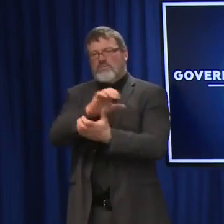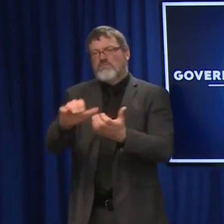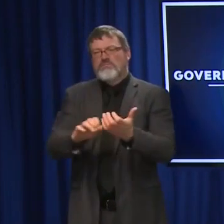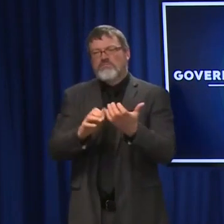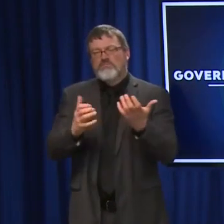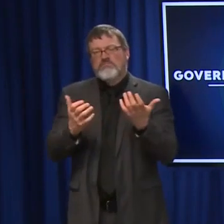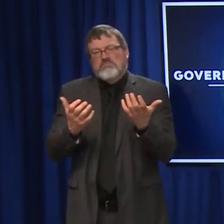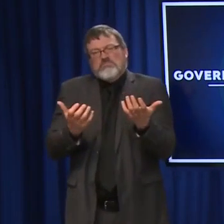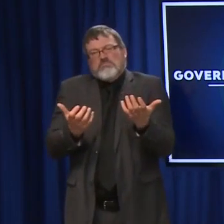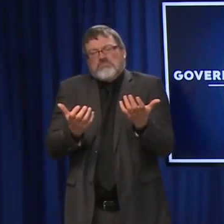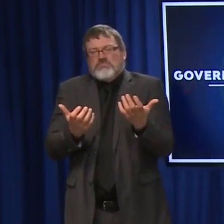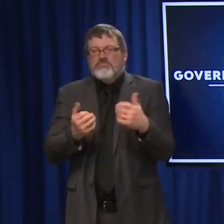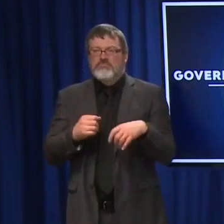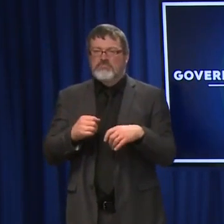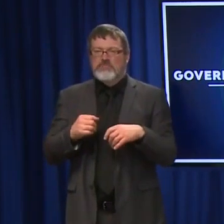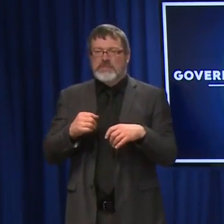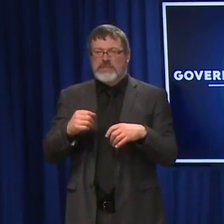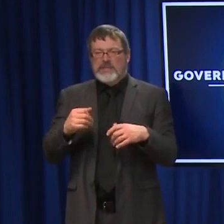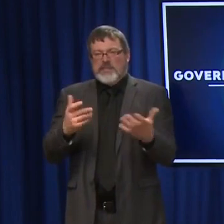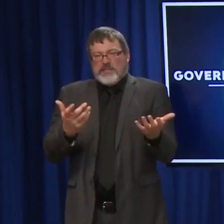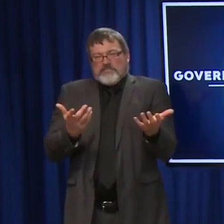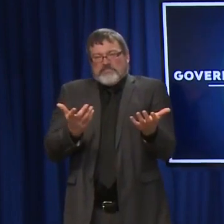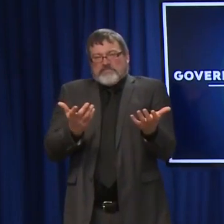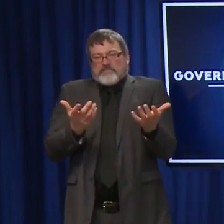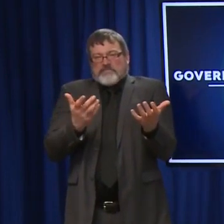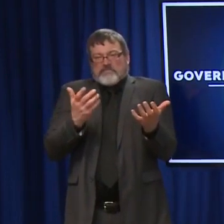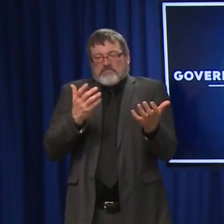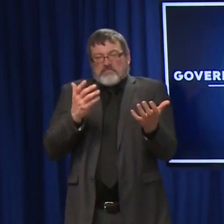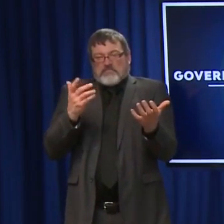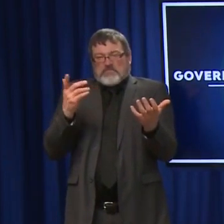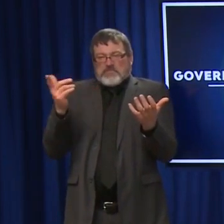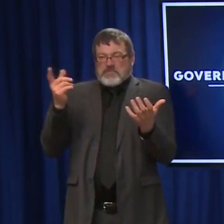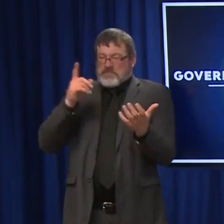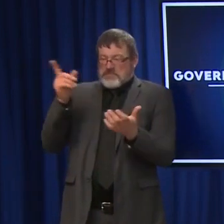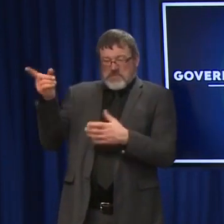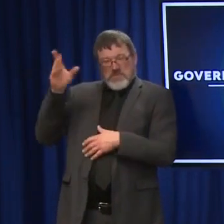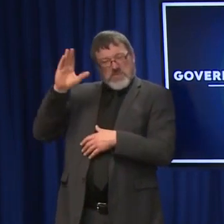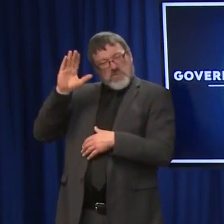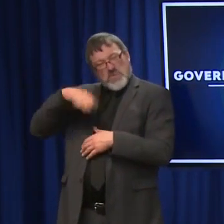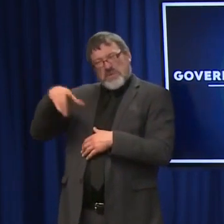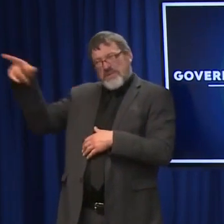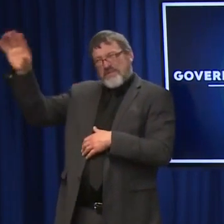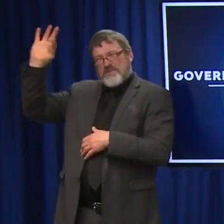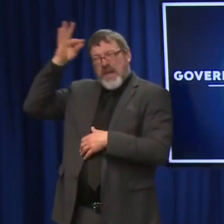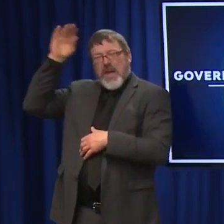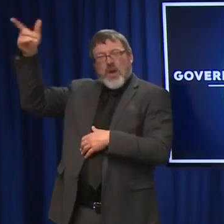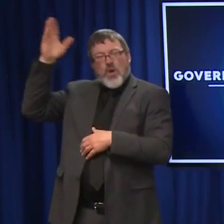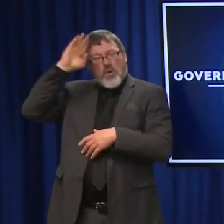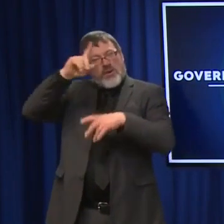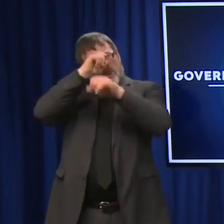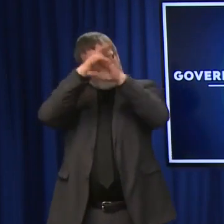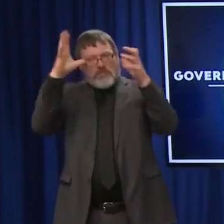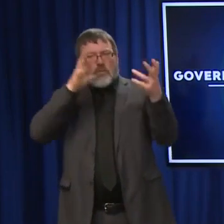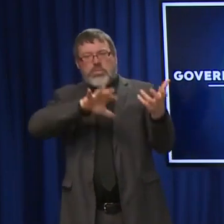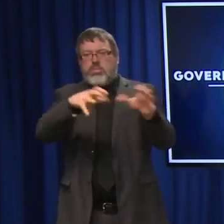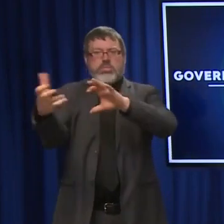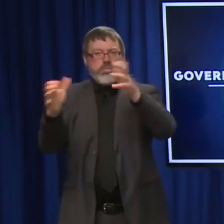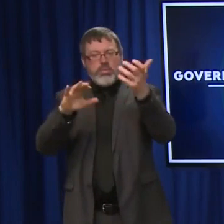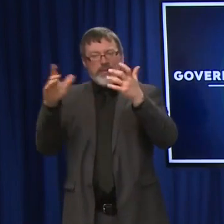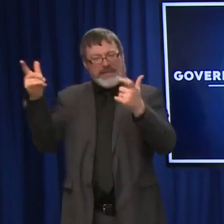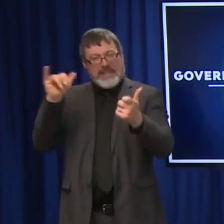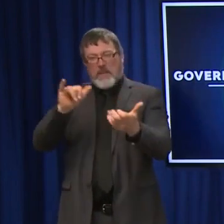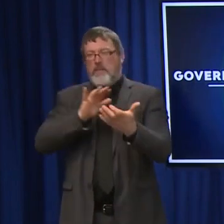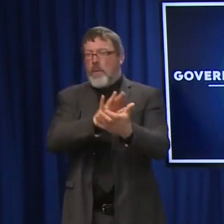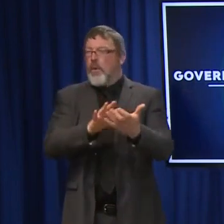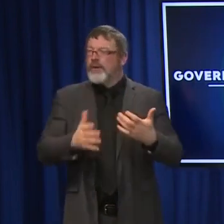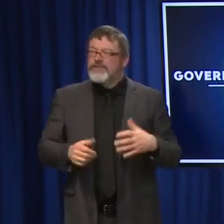this is stuff that really could have been predicted. The confusion over this could have been predicted a long time ago and I wish Washington had taken, I think, a more sober